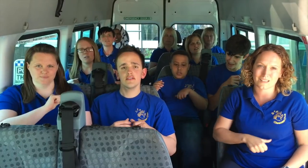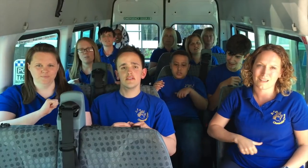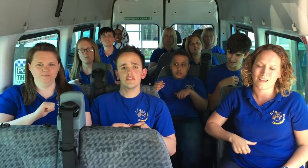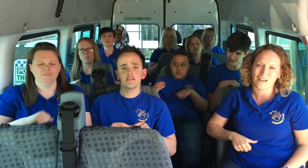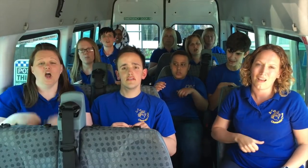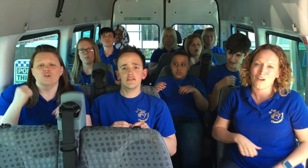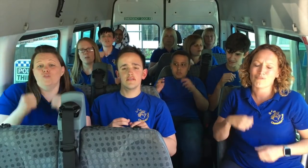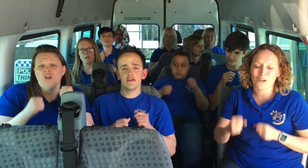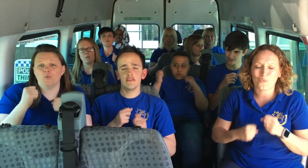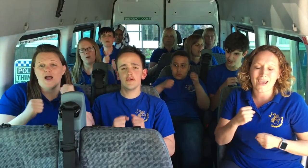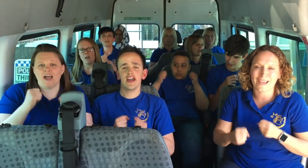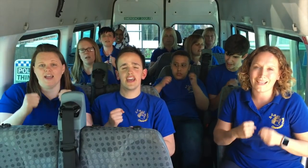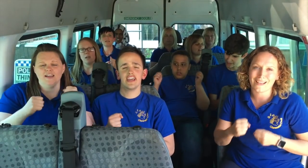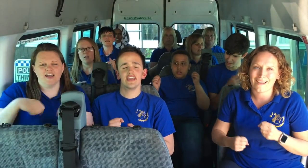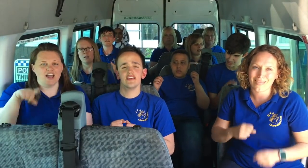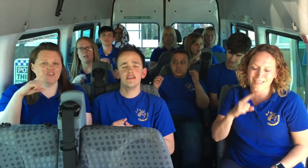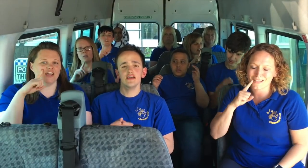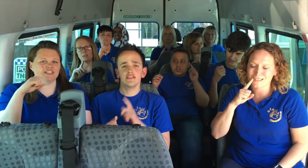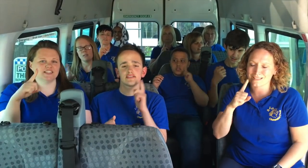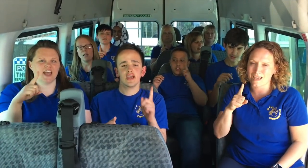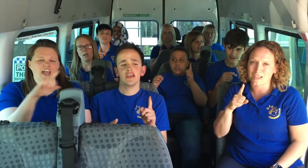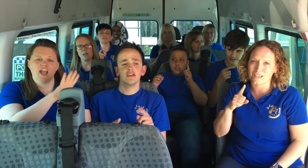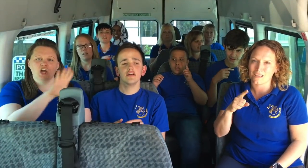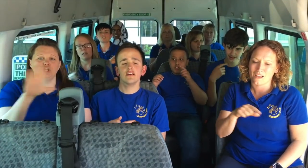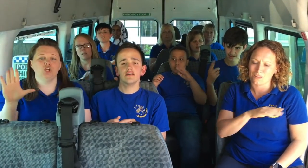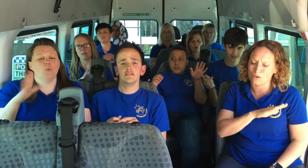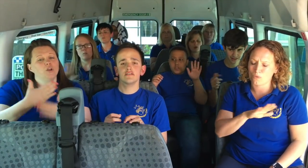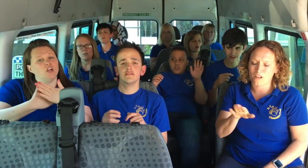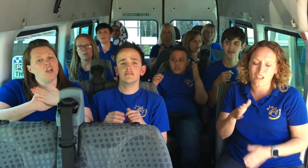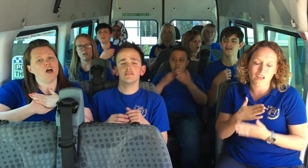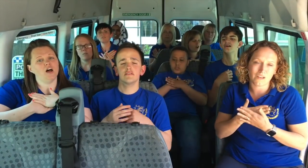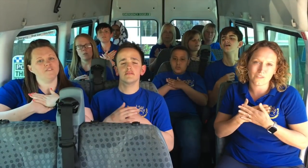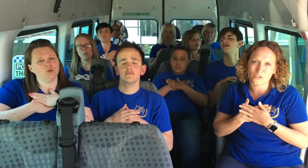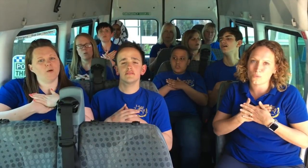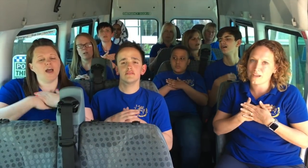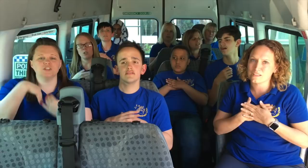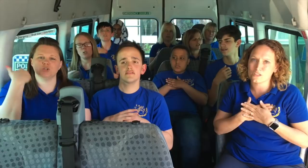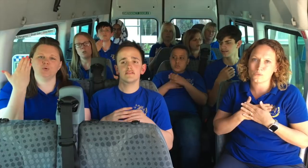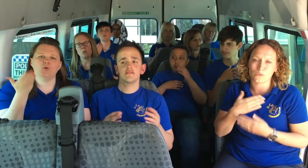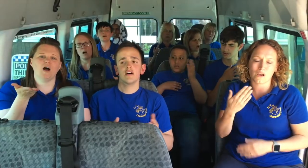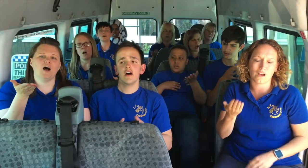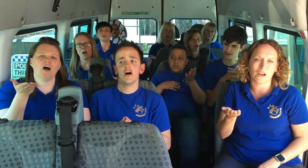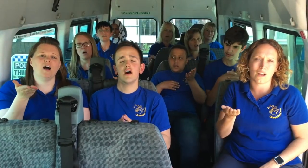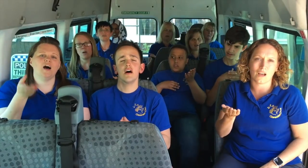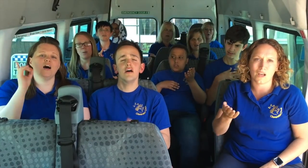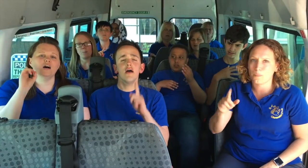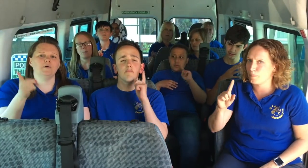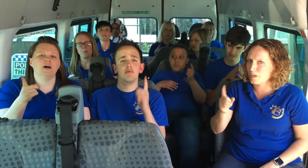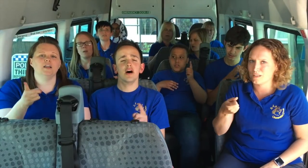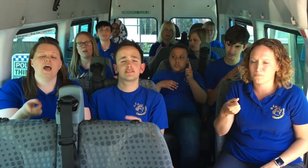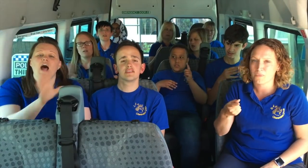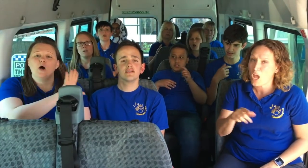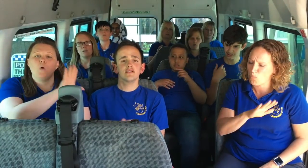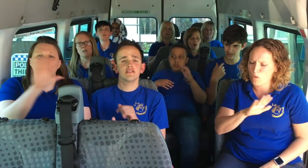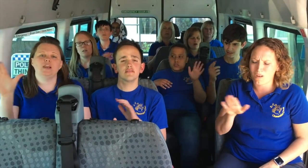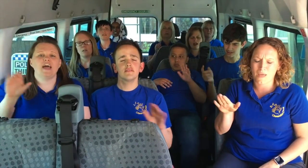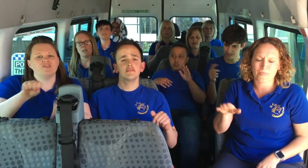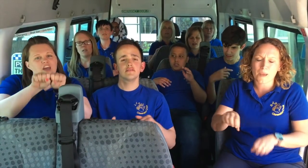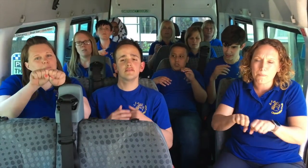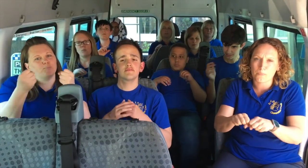Run away, they say No one will love you as you are But I won't let them